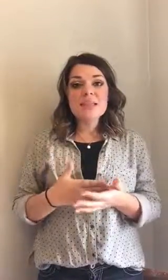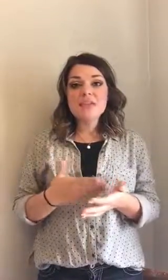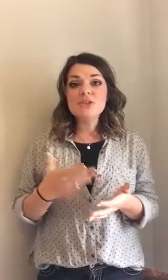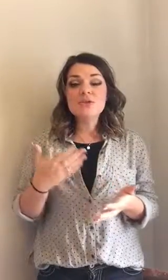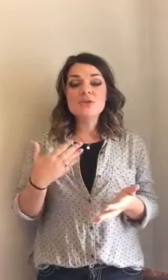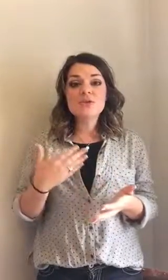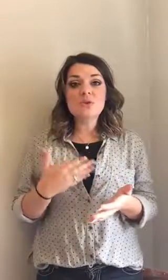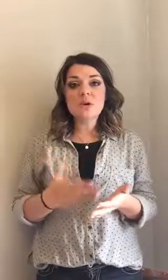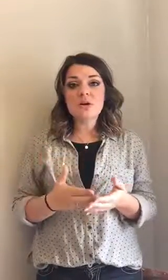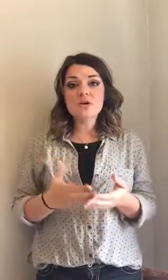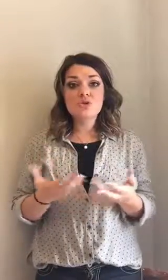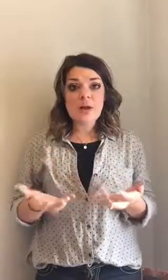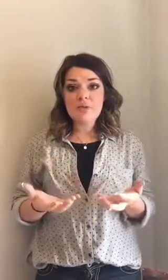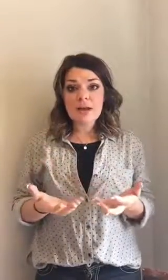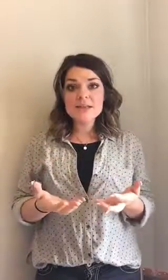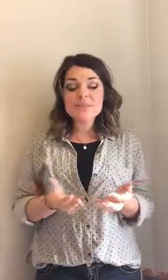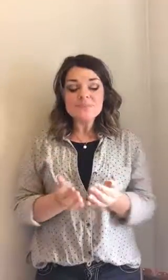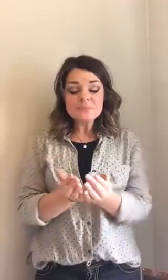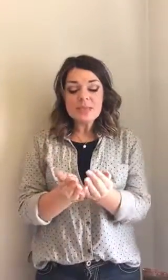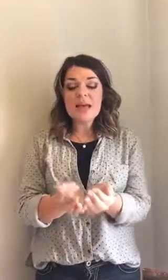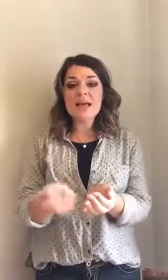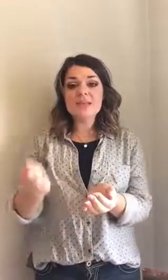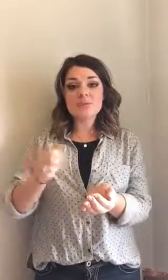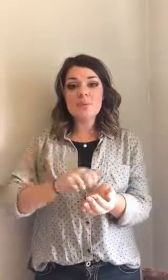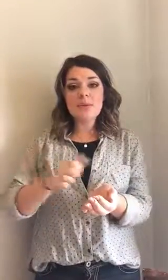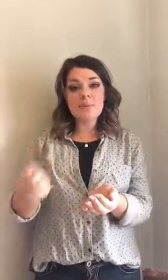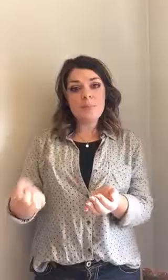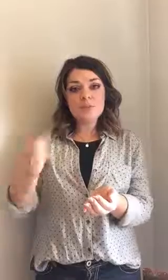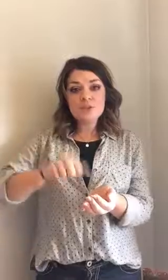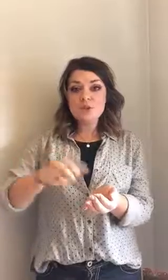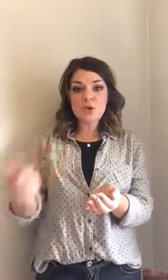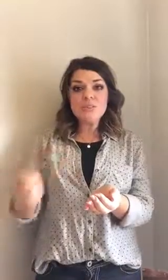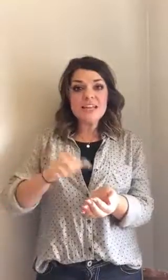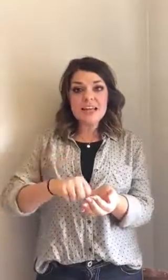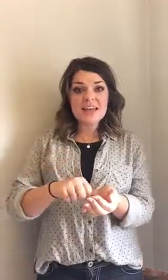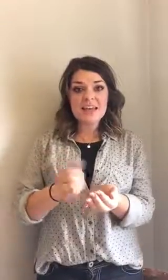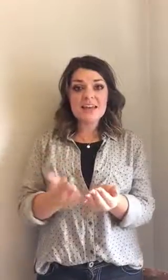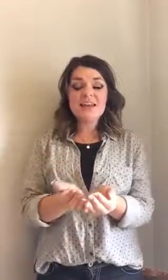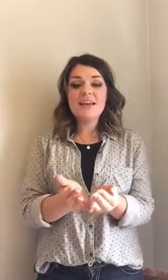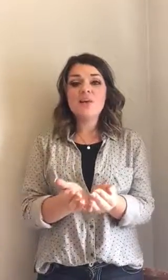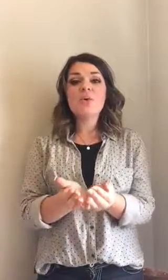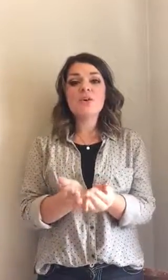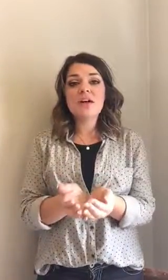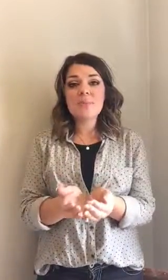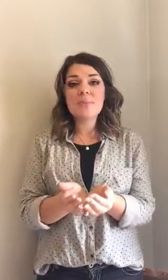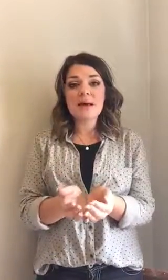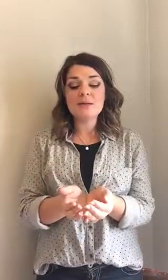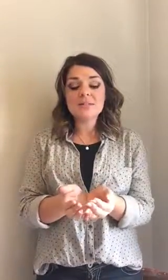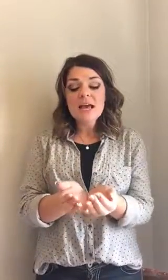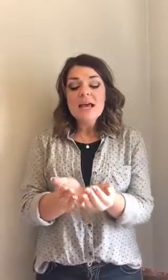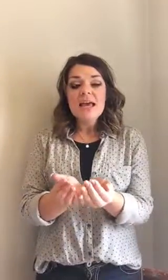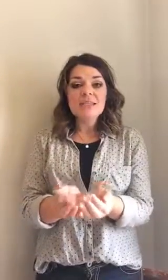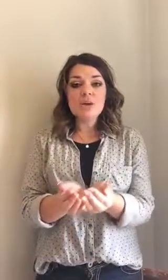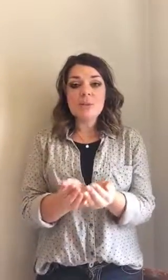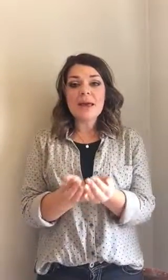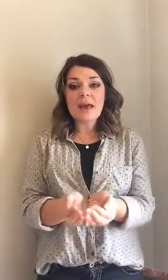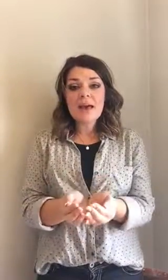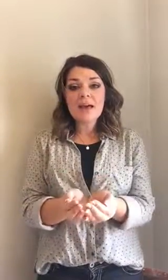lentils or dried rice and we scooped it in in quarter cup amounts until my hand